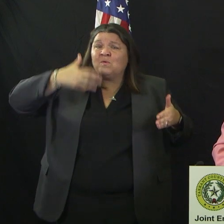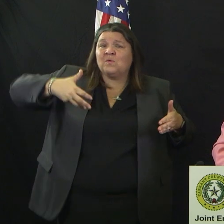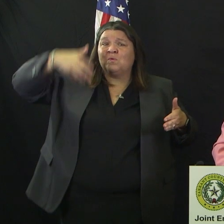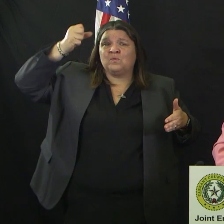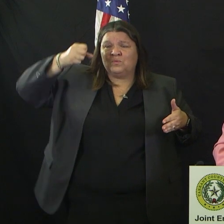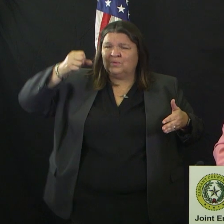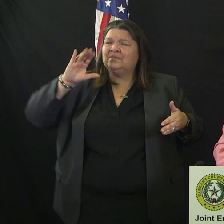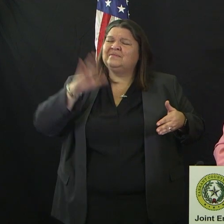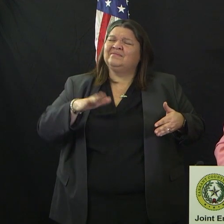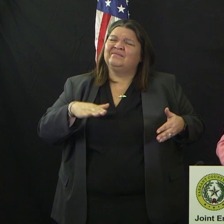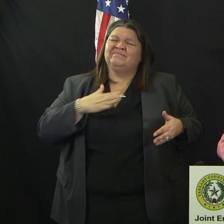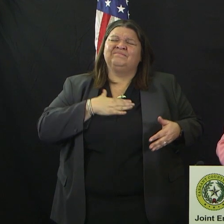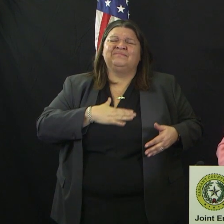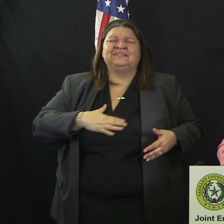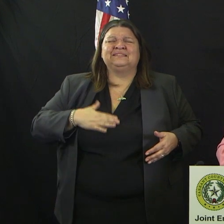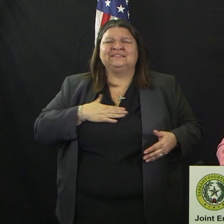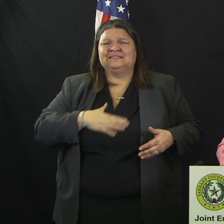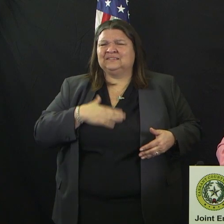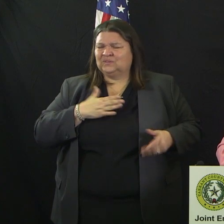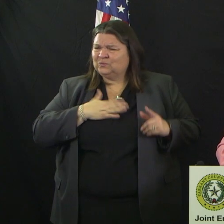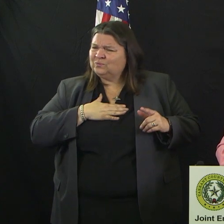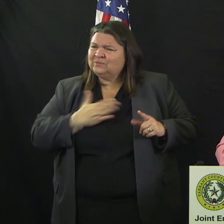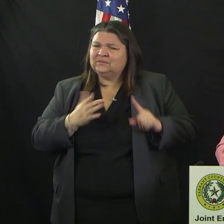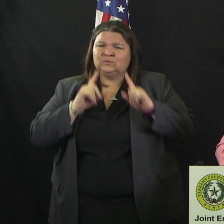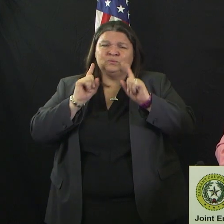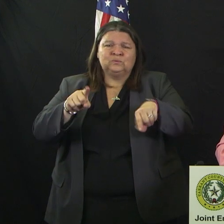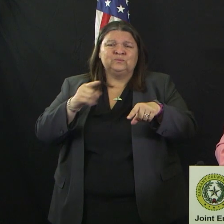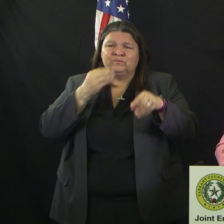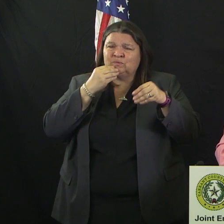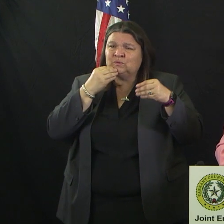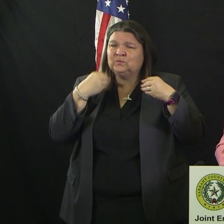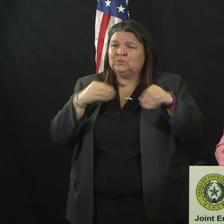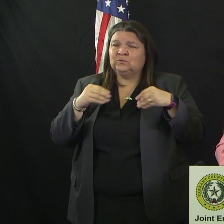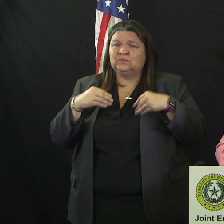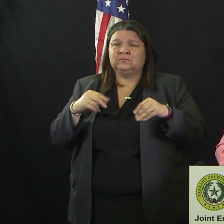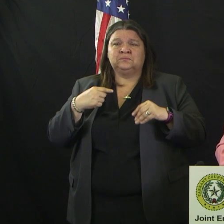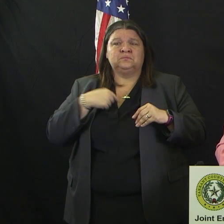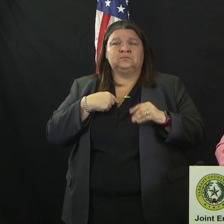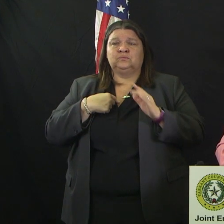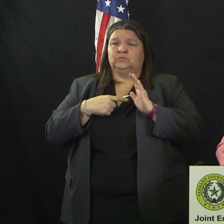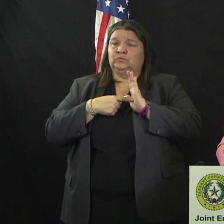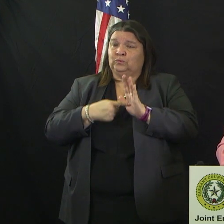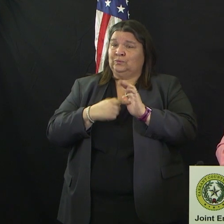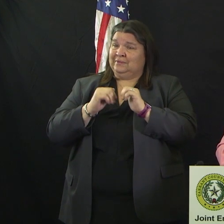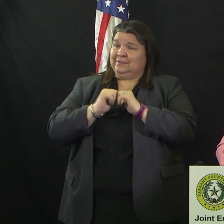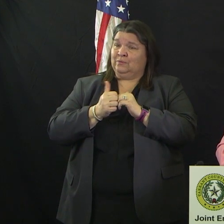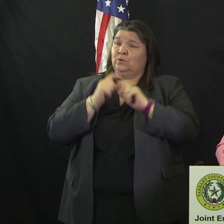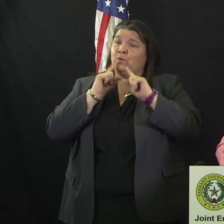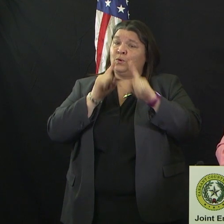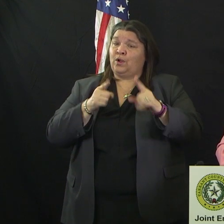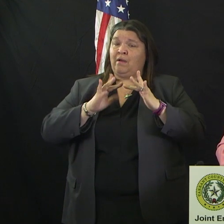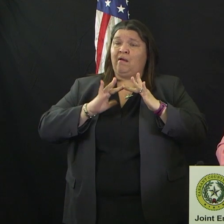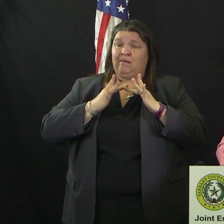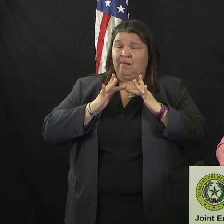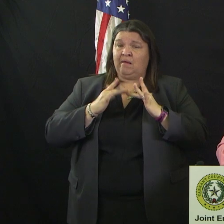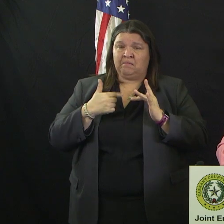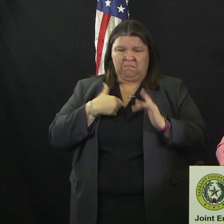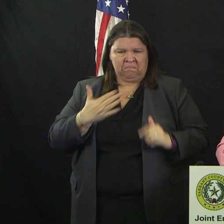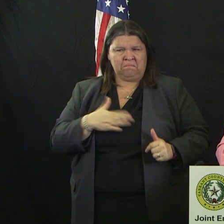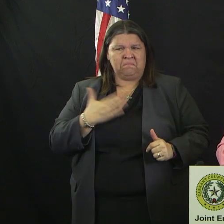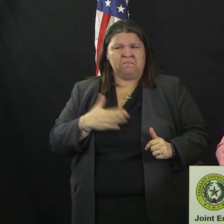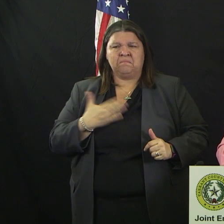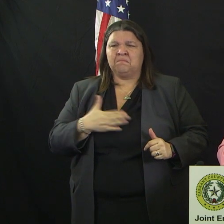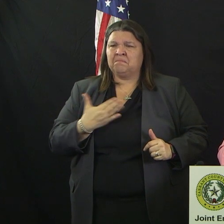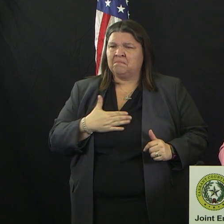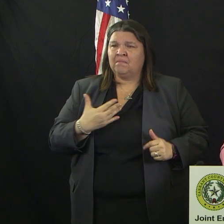particularly offer to order them if they're not internet savvy. You guys are great at volunteering and helping people. Remember those around